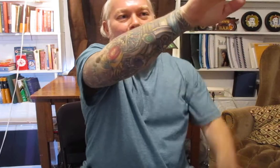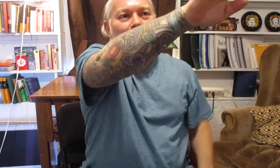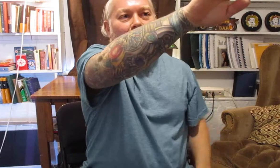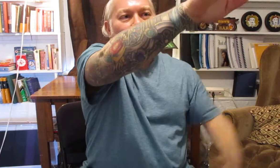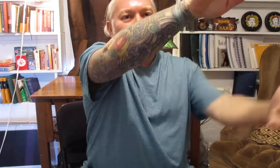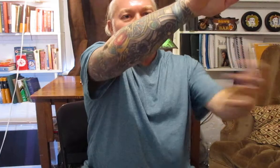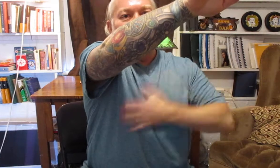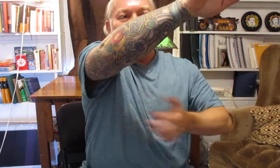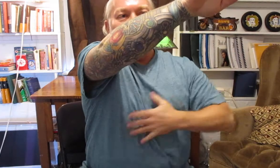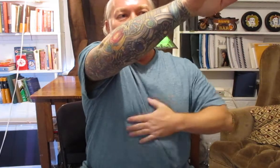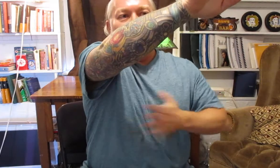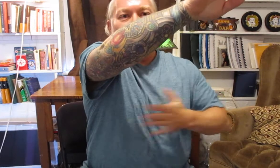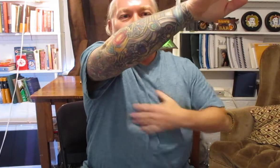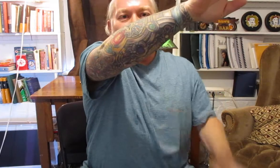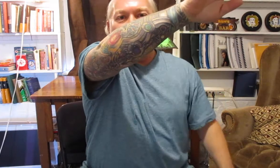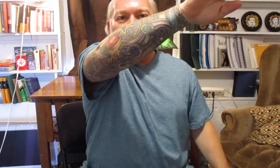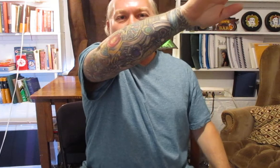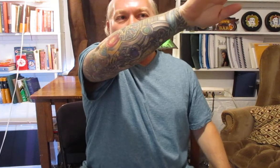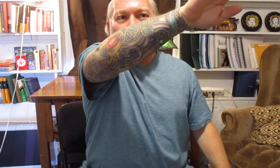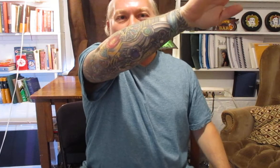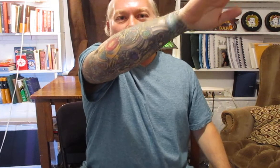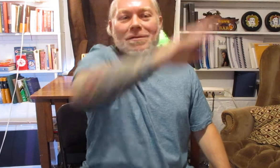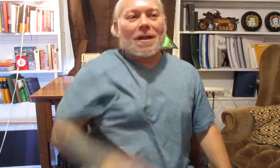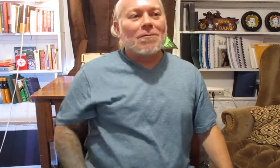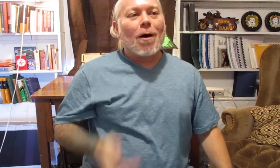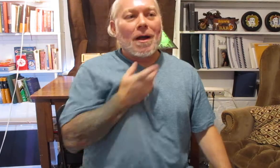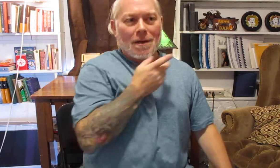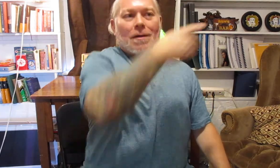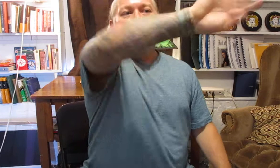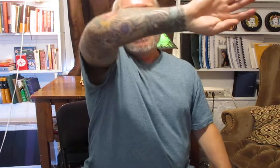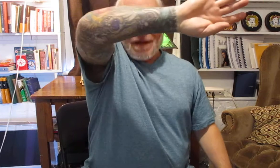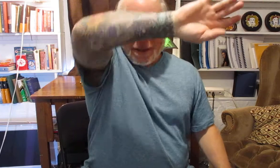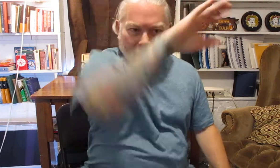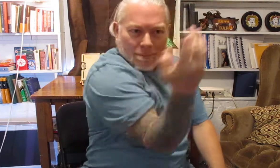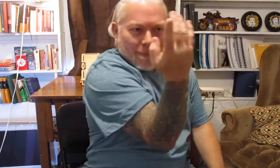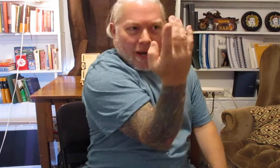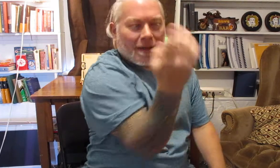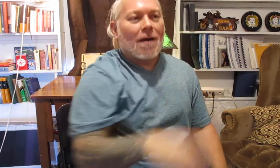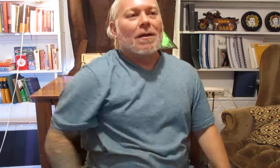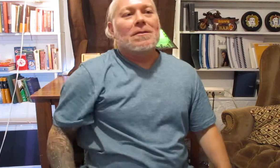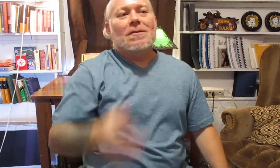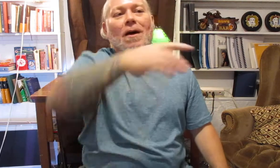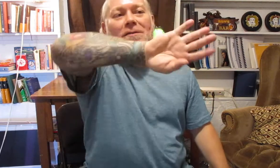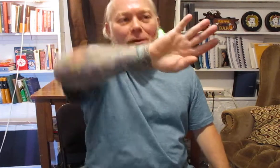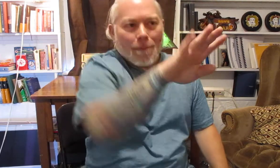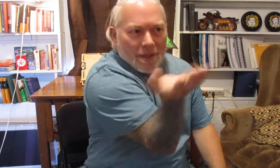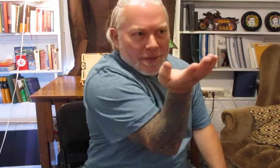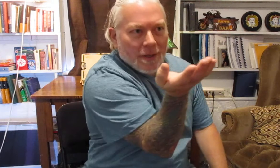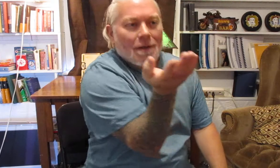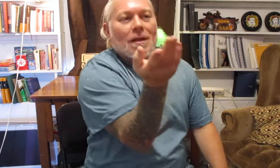strike well now the the opponent's going to attack the lower strike so that's why it comes back down and it's not so much the